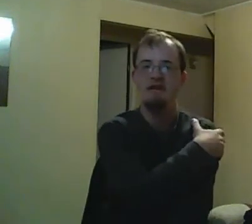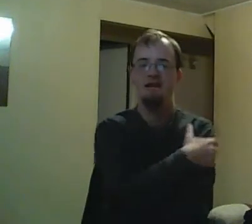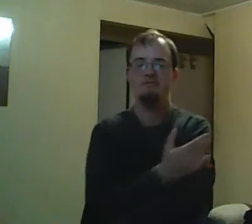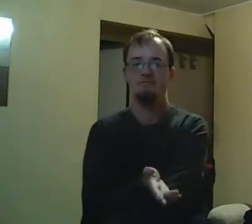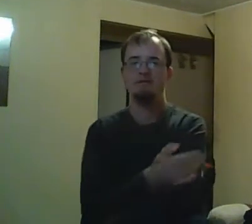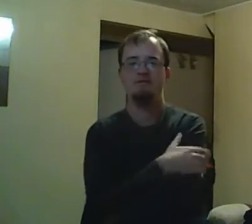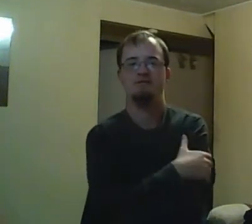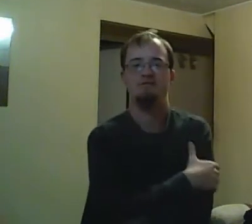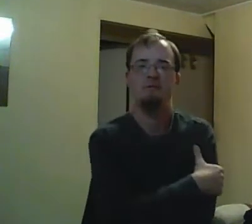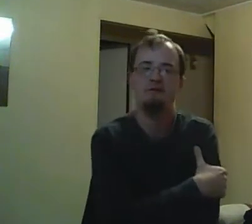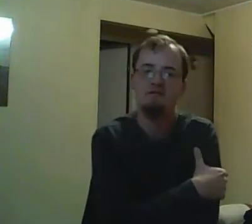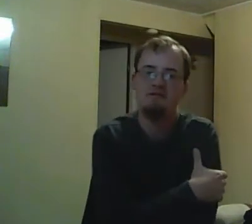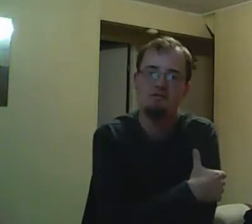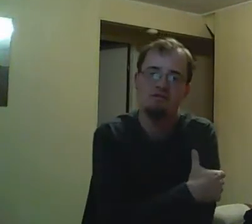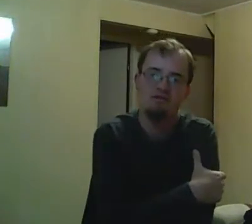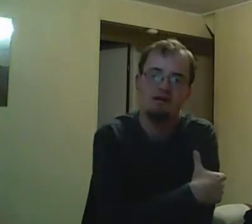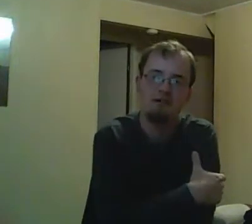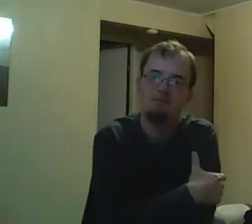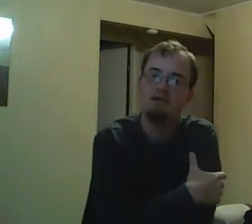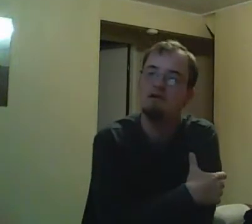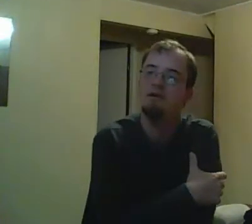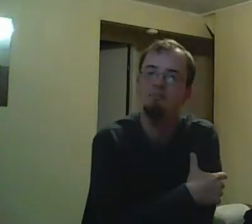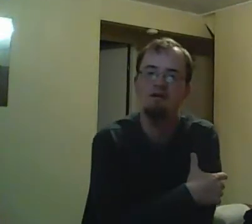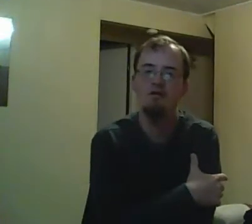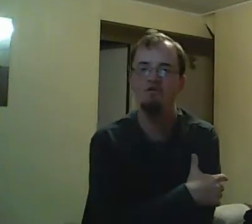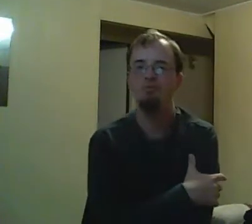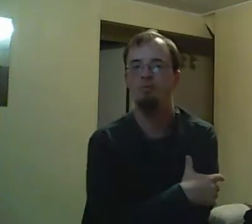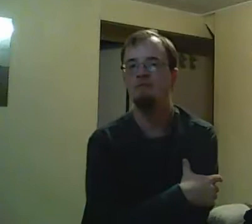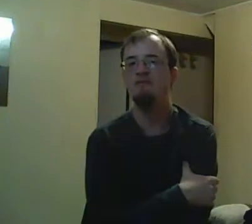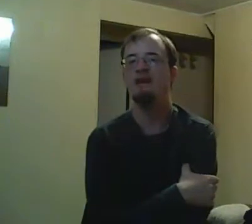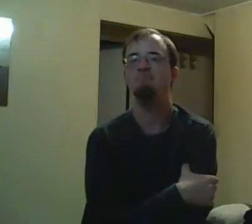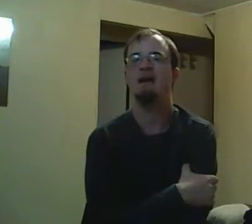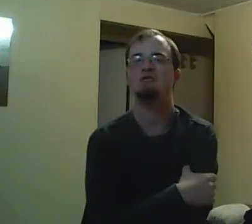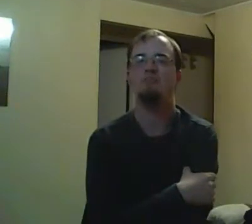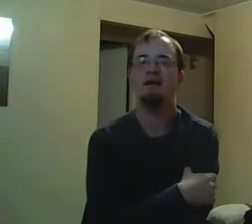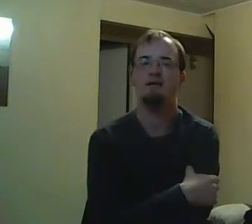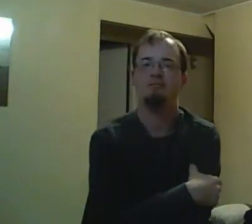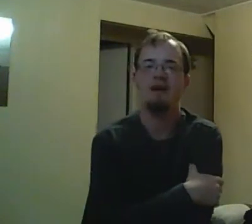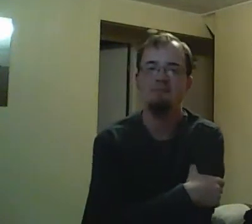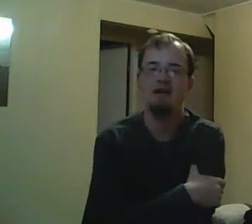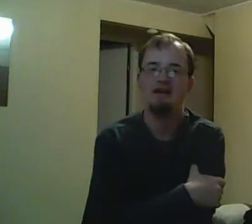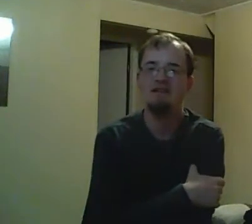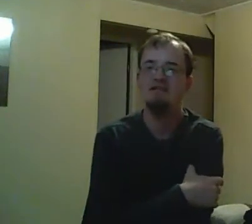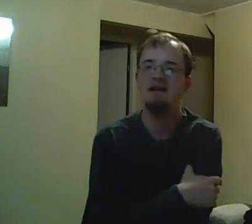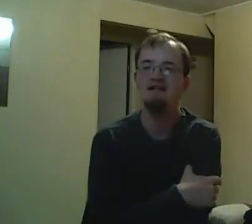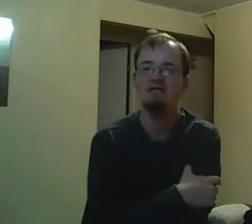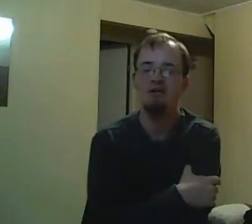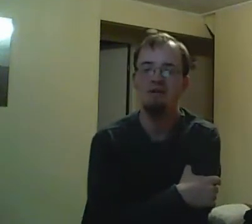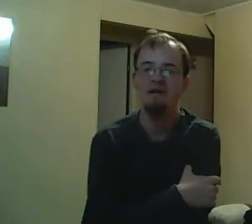dead or not. Because we see Sean with the cast on. And we're thinking the bullet might have gotten him.